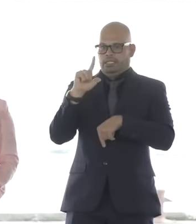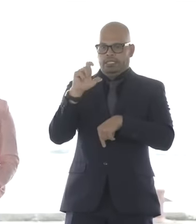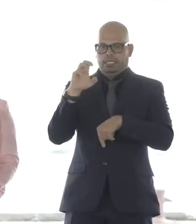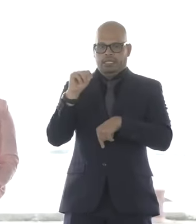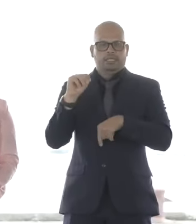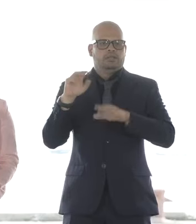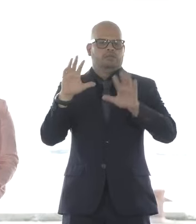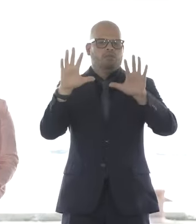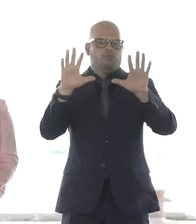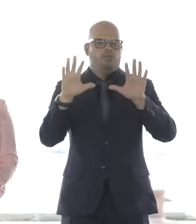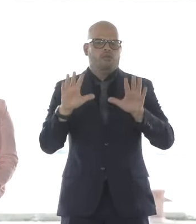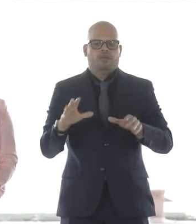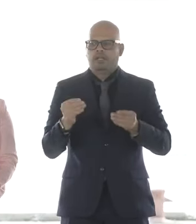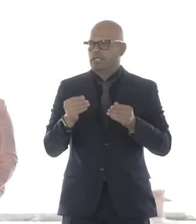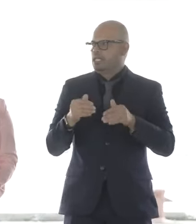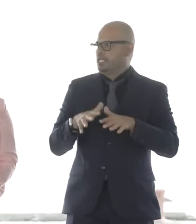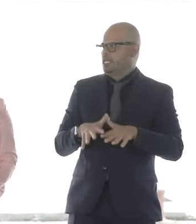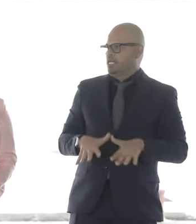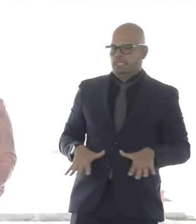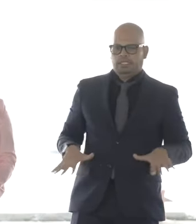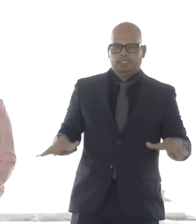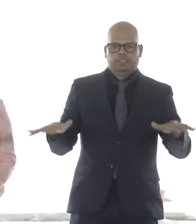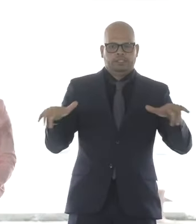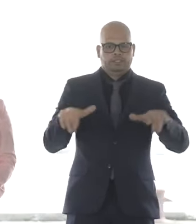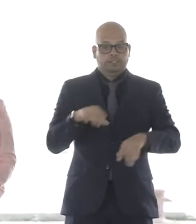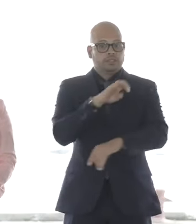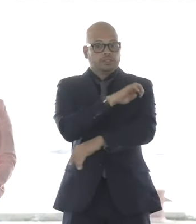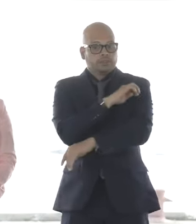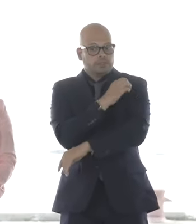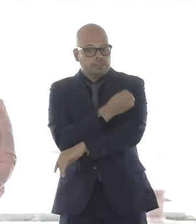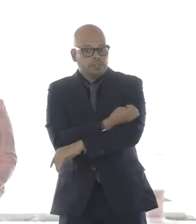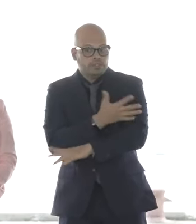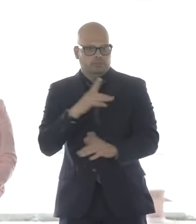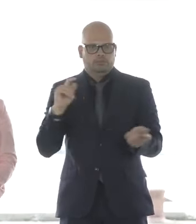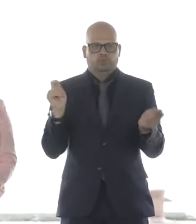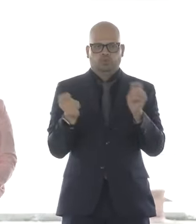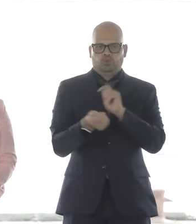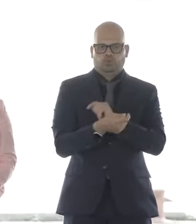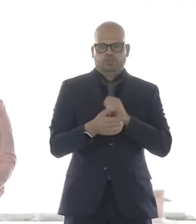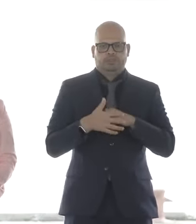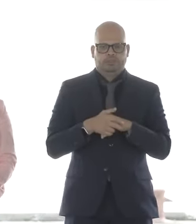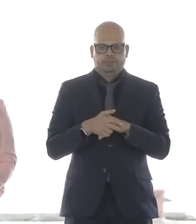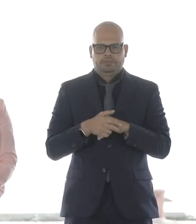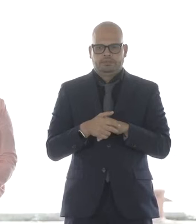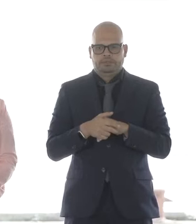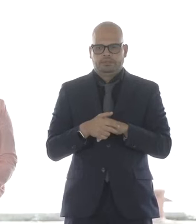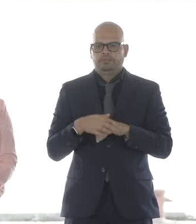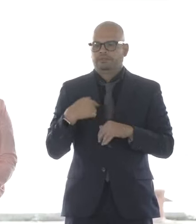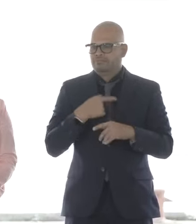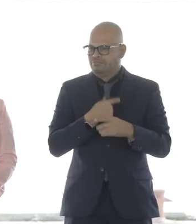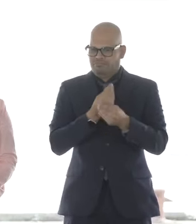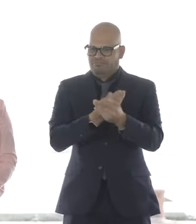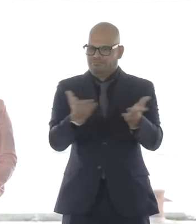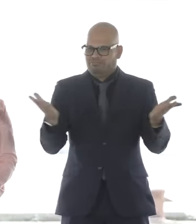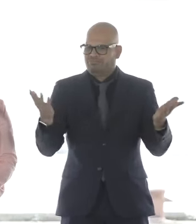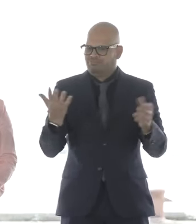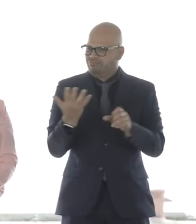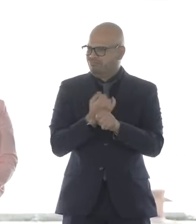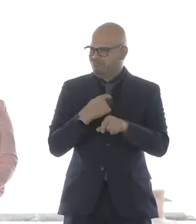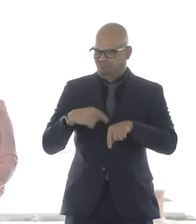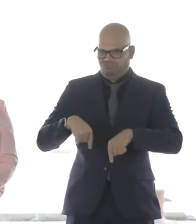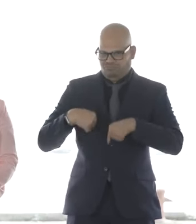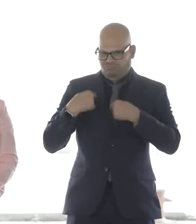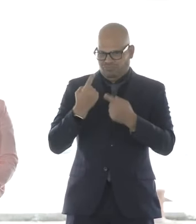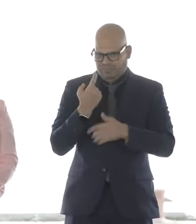this clean energy transition. So I'll also say we're on a winning streak here. Earlier this week, we were able to announce